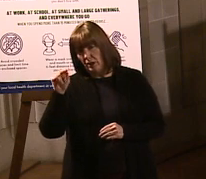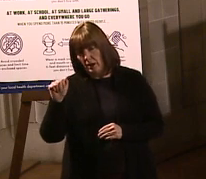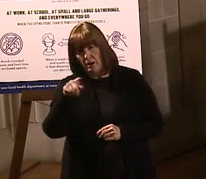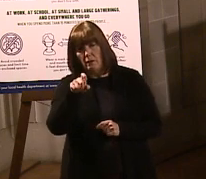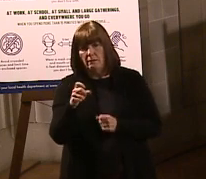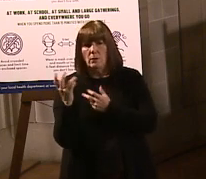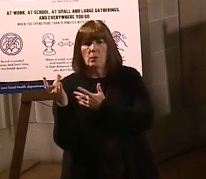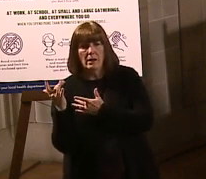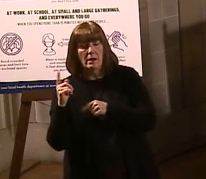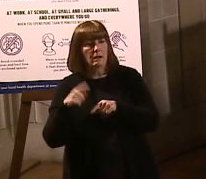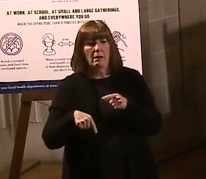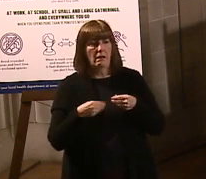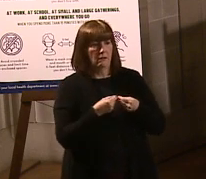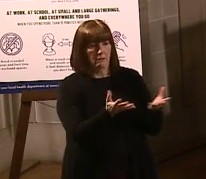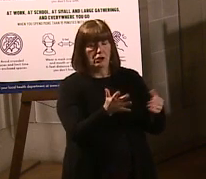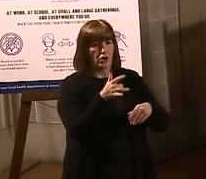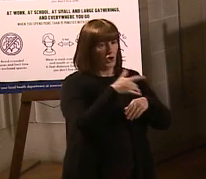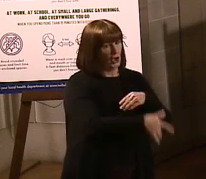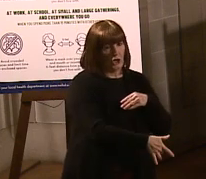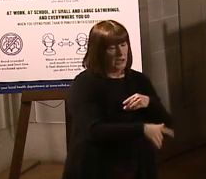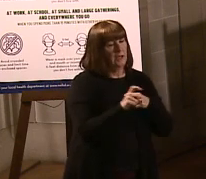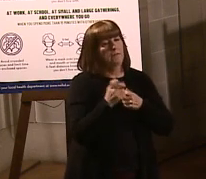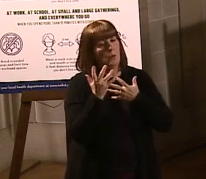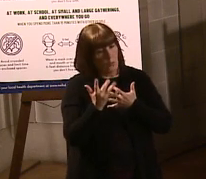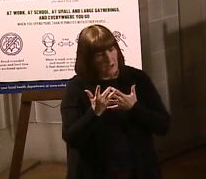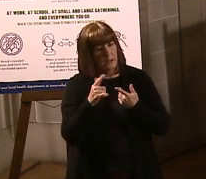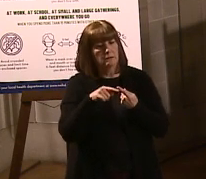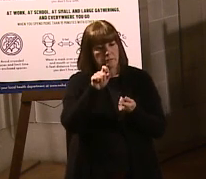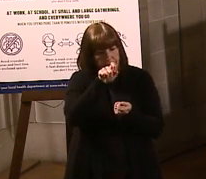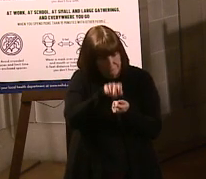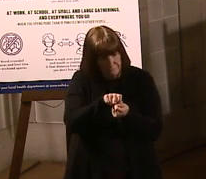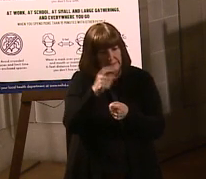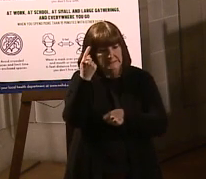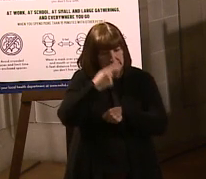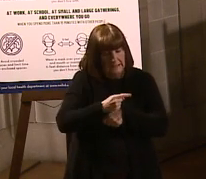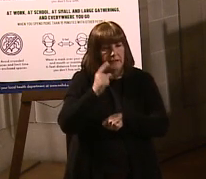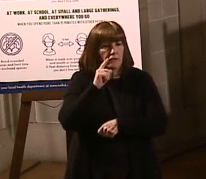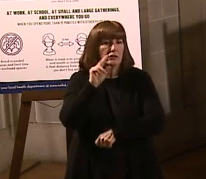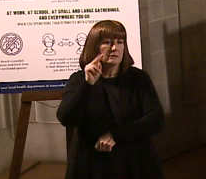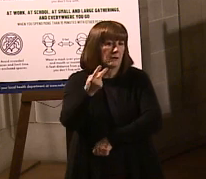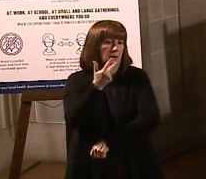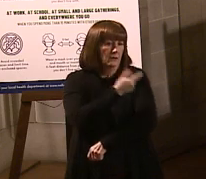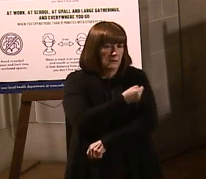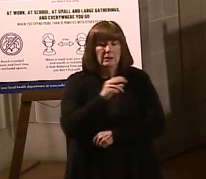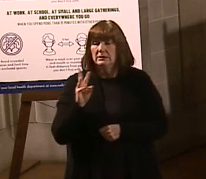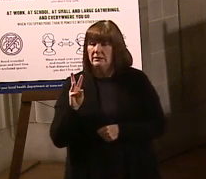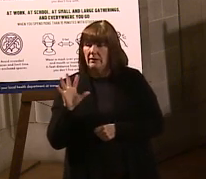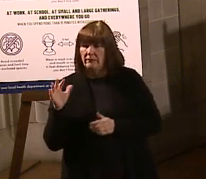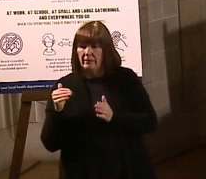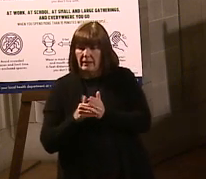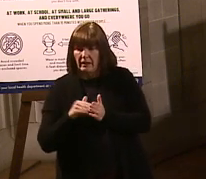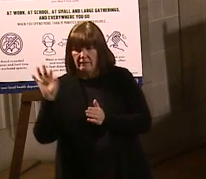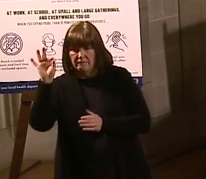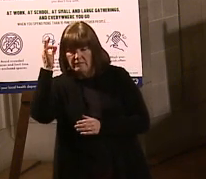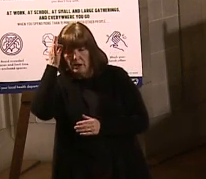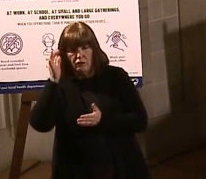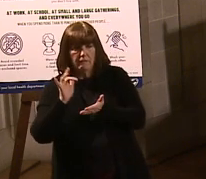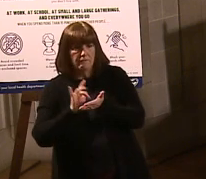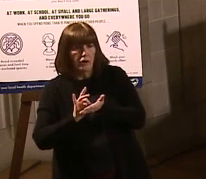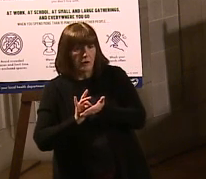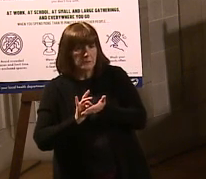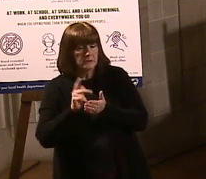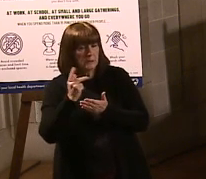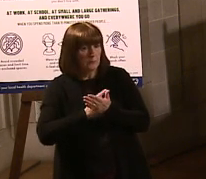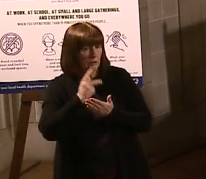ready to do. You can't deploy those early, so you have to wait to get those deployed. And then we had some 65,000 in the federal pharmacy program that we weren't accounted for.